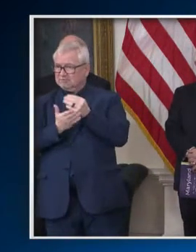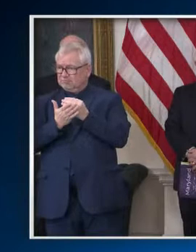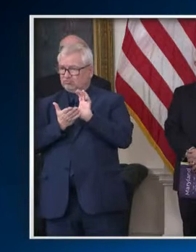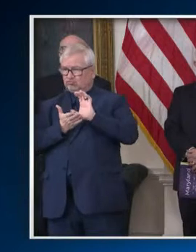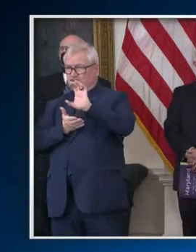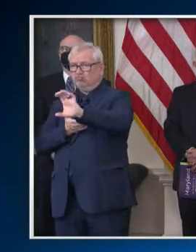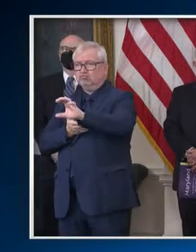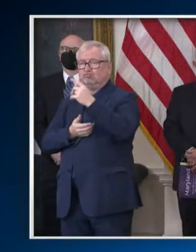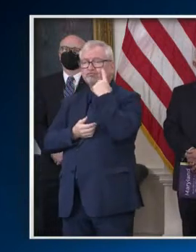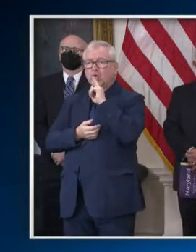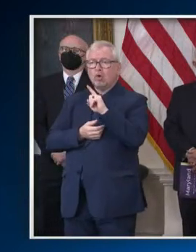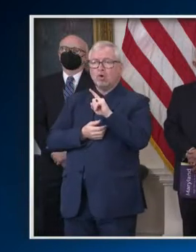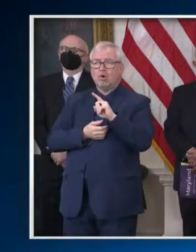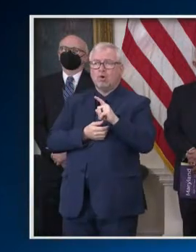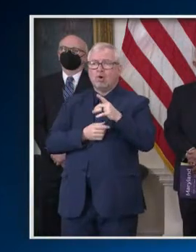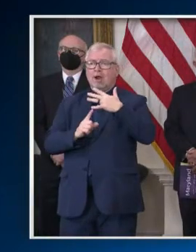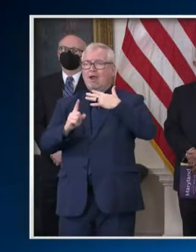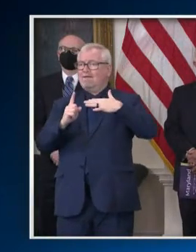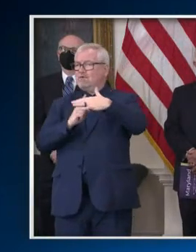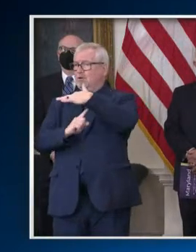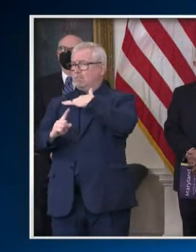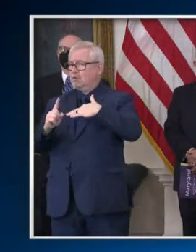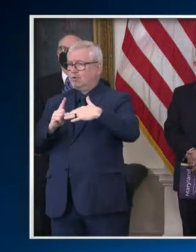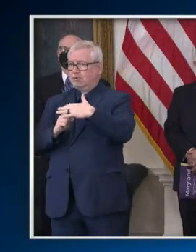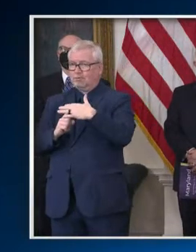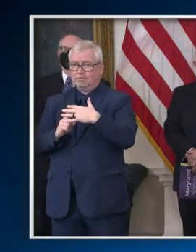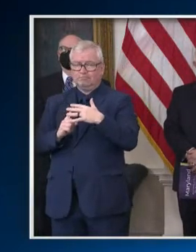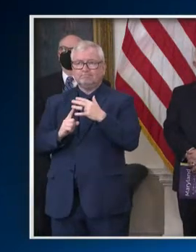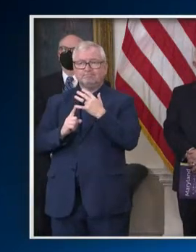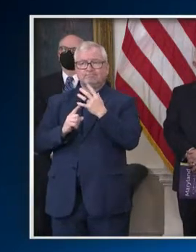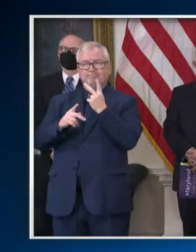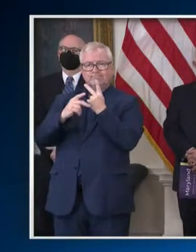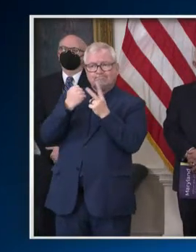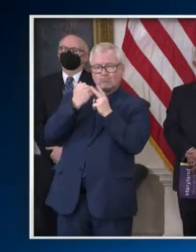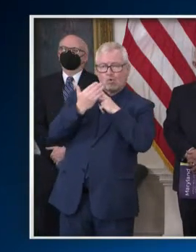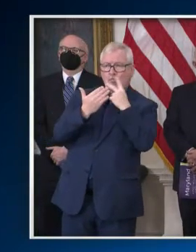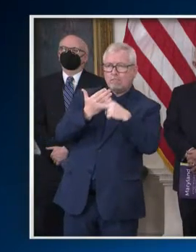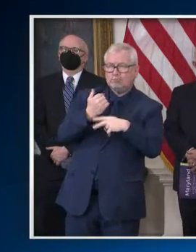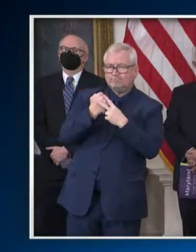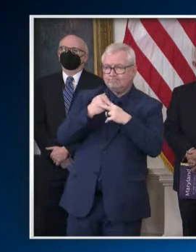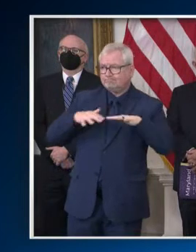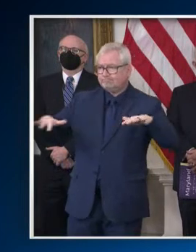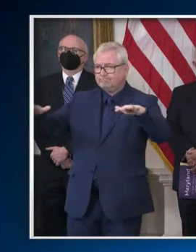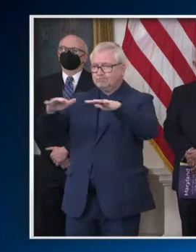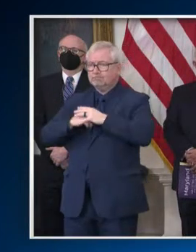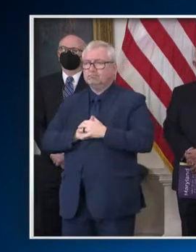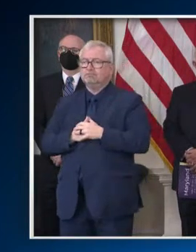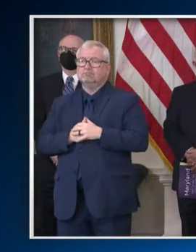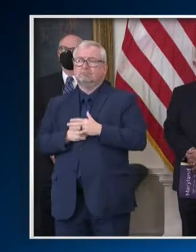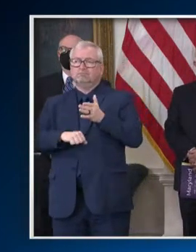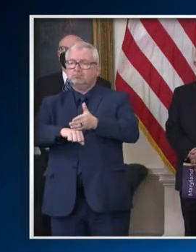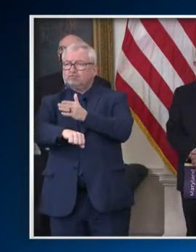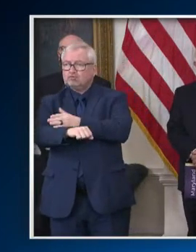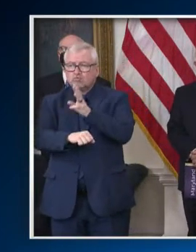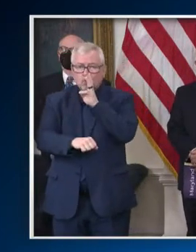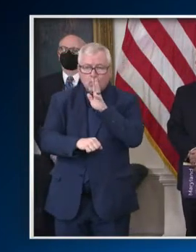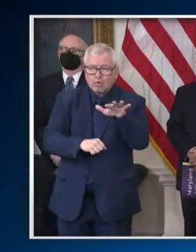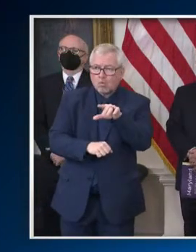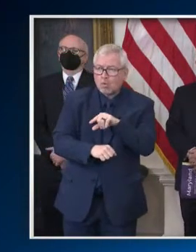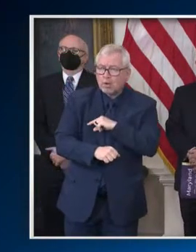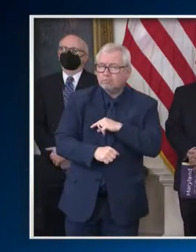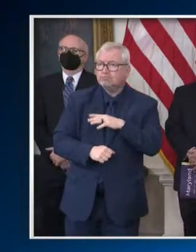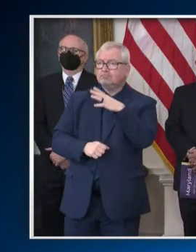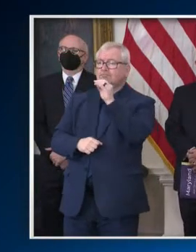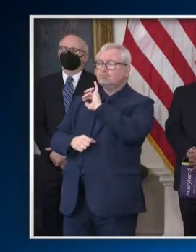most of which will advance projects that improve water quality and invest in critical maintenance infrastructure